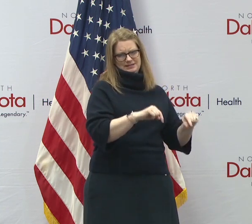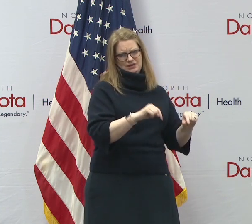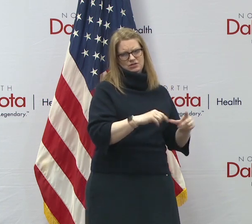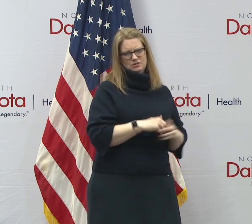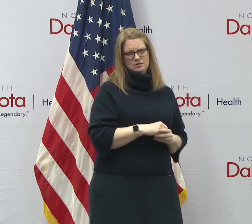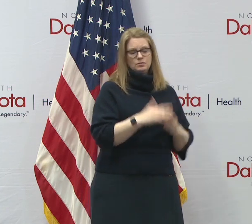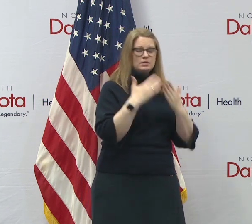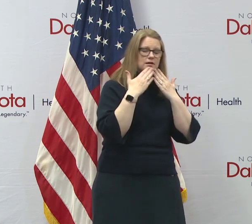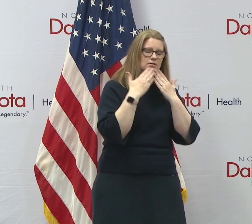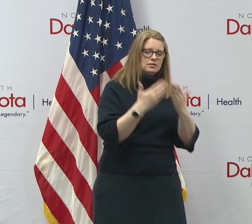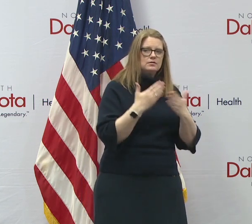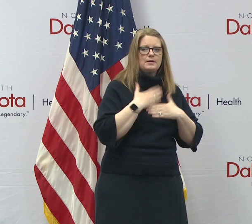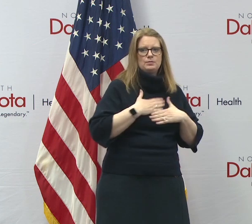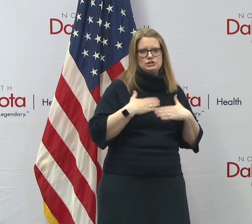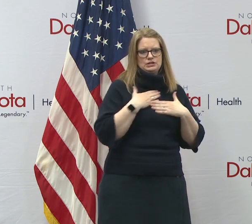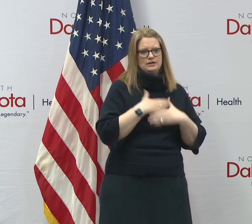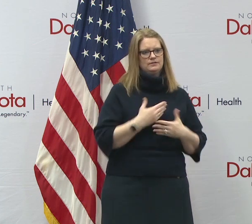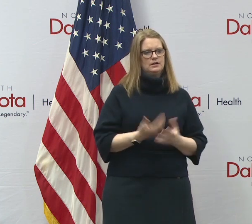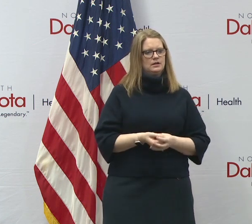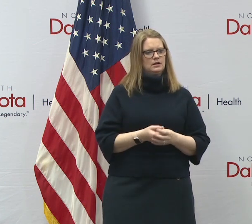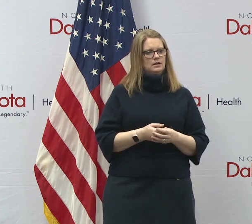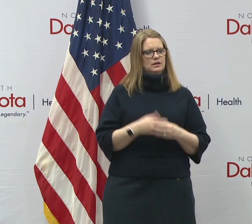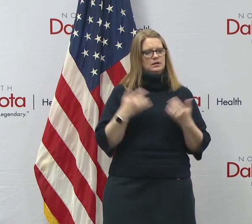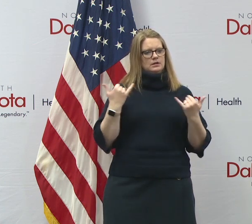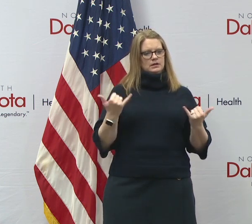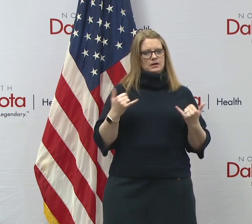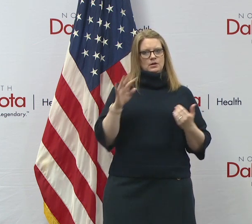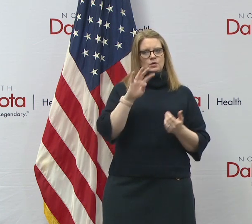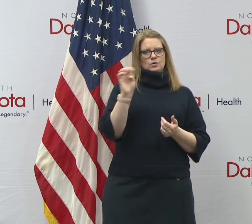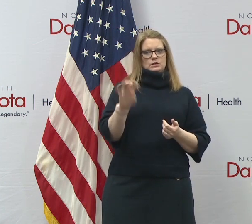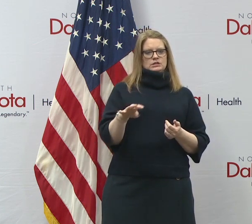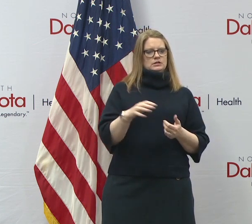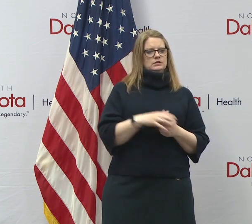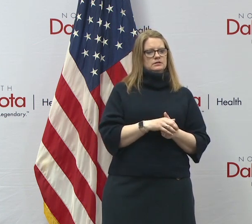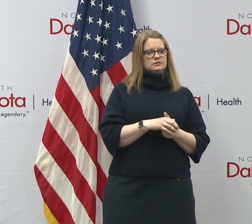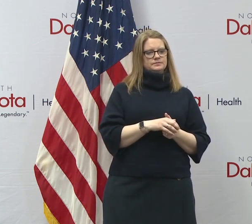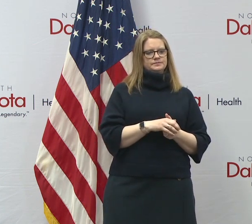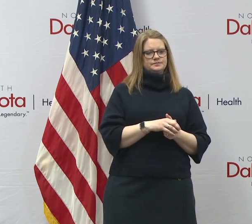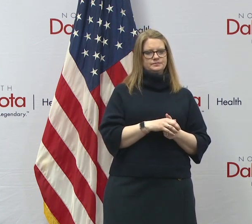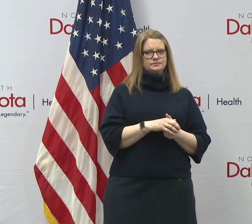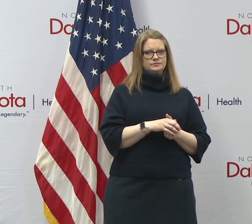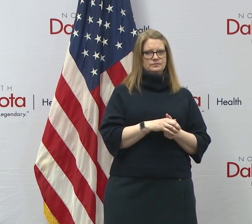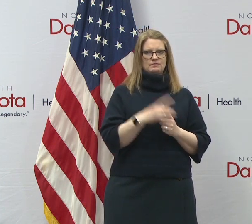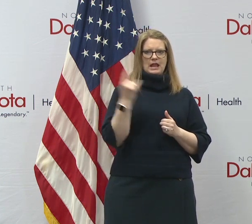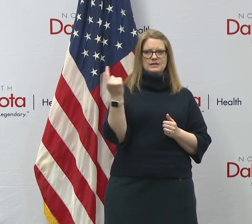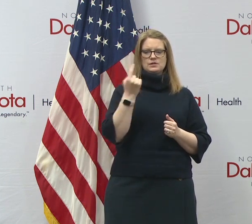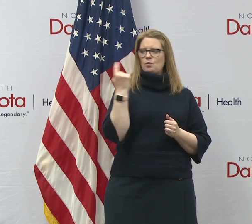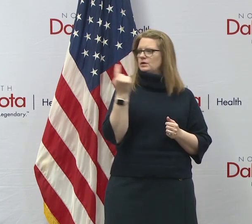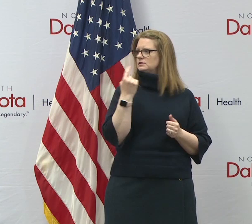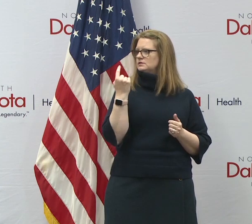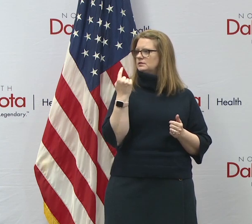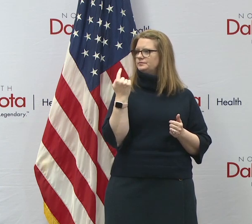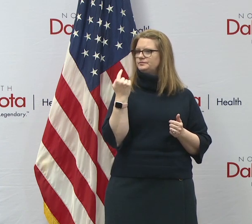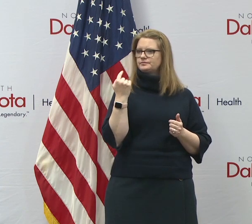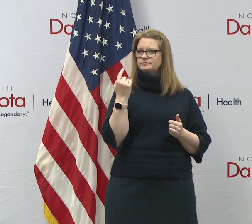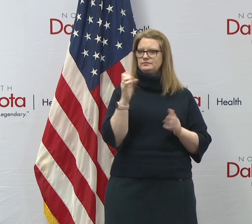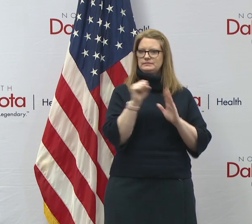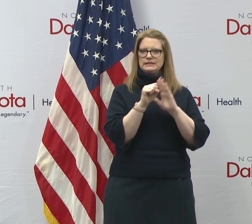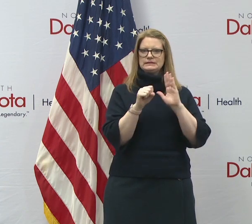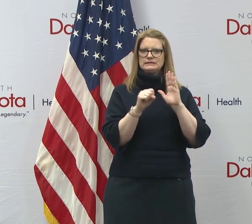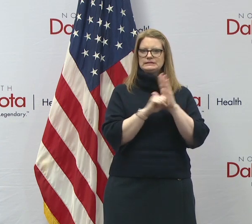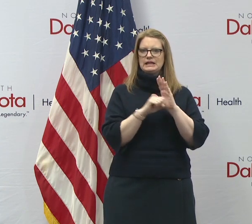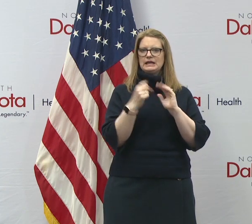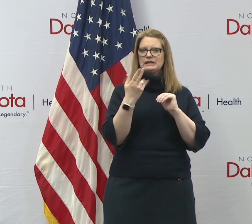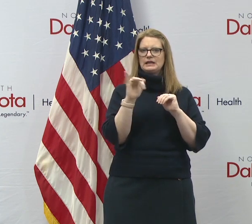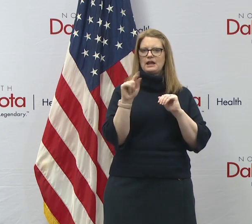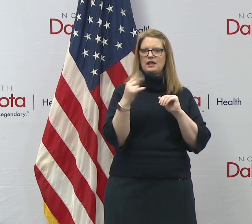We appreciate that. Okay. With that, we're going to stand for questions. We've got the, uh, as always, uh, our state health officer,